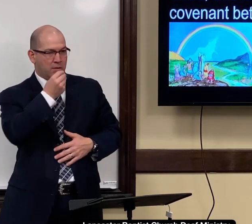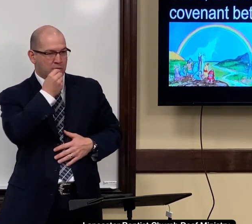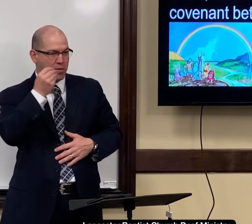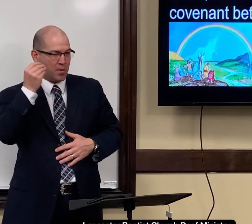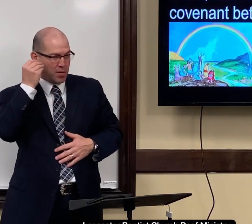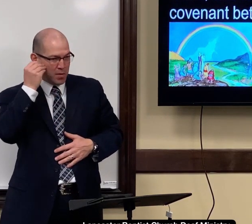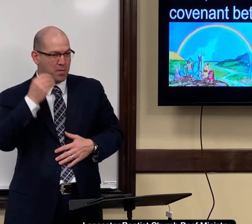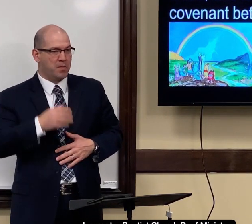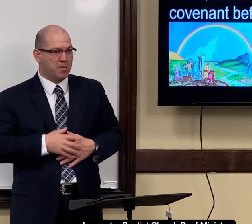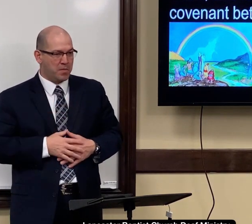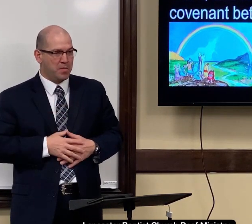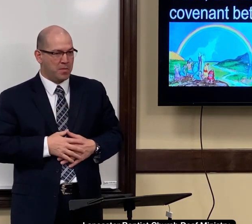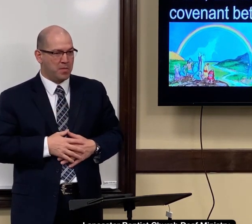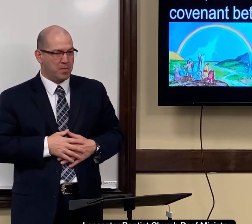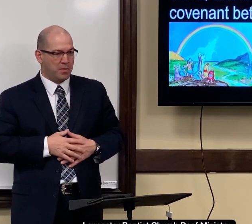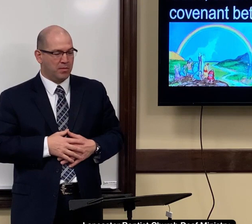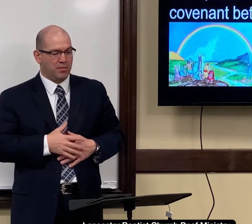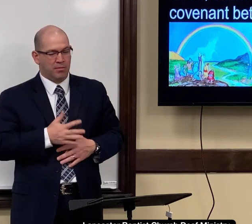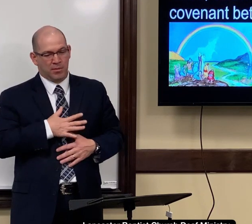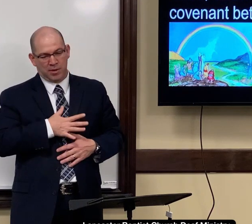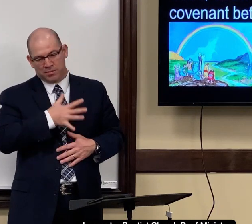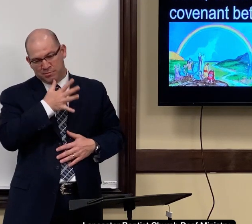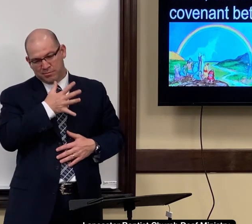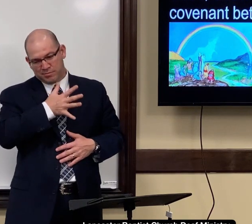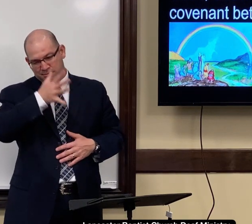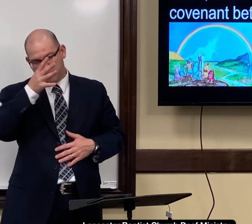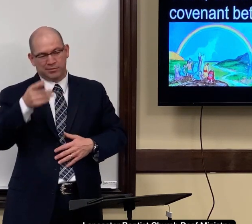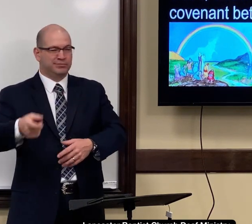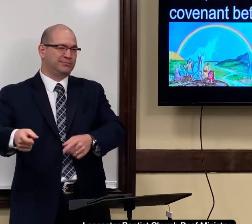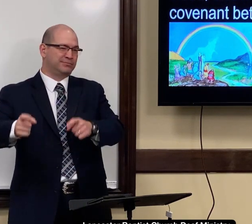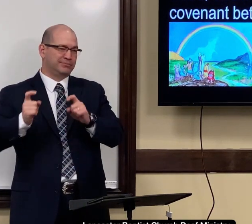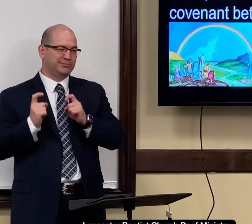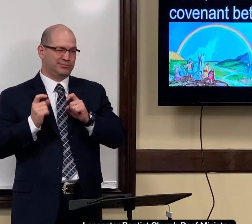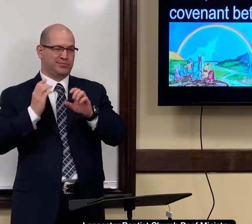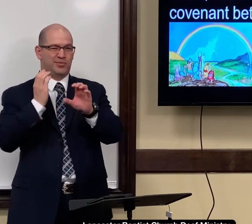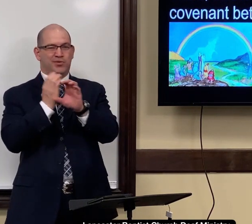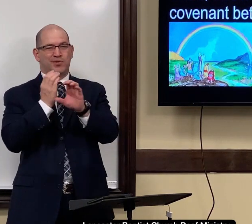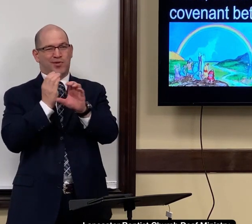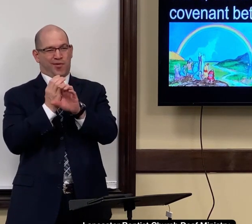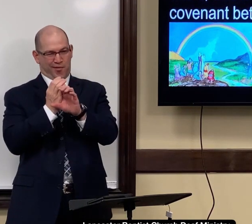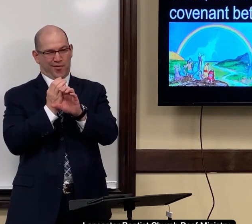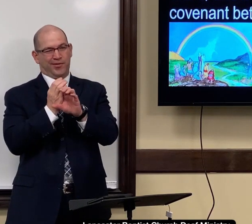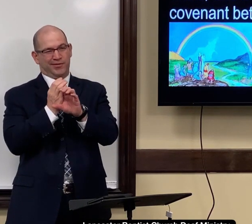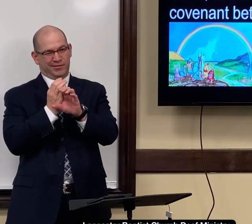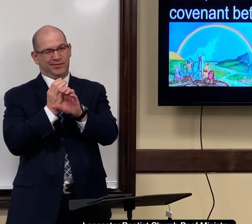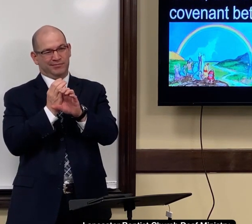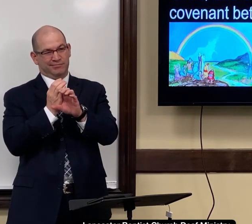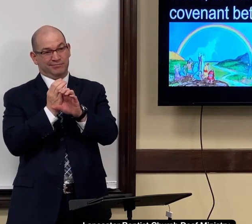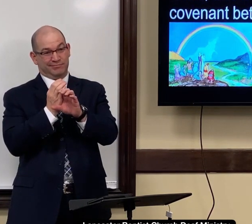I went back home, and my mom and dad, they gave me a car.